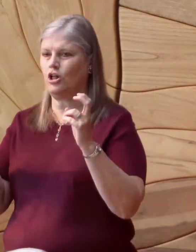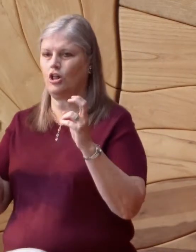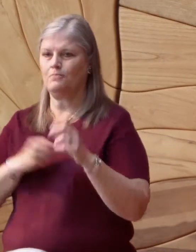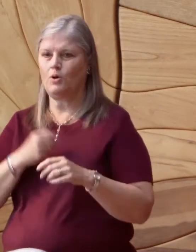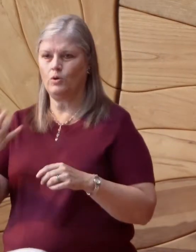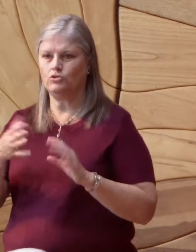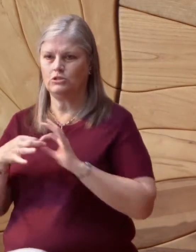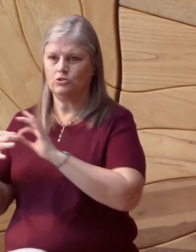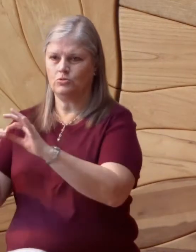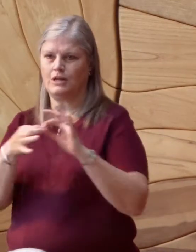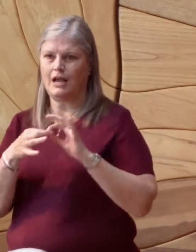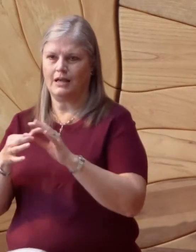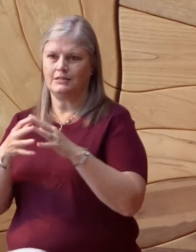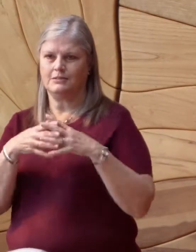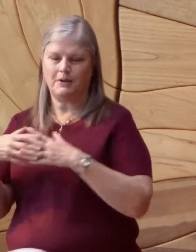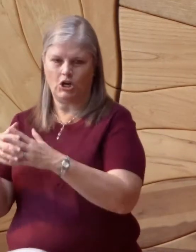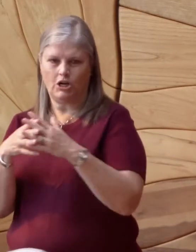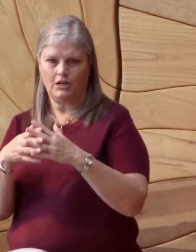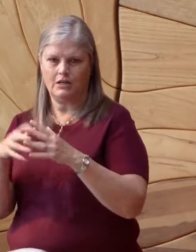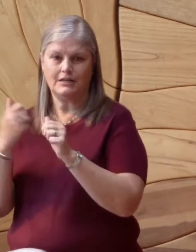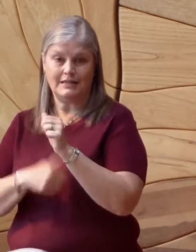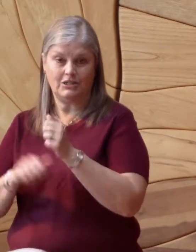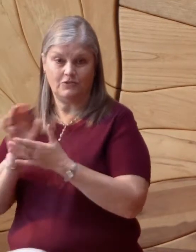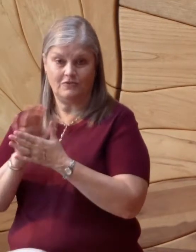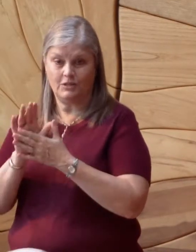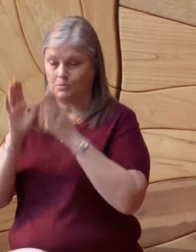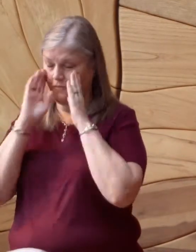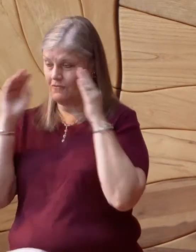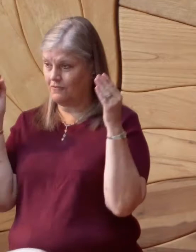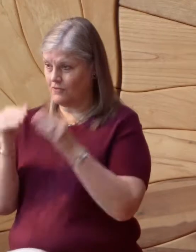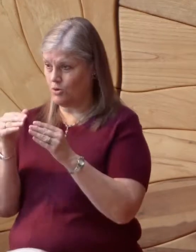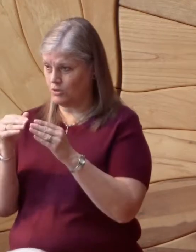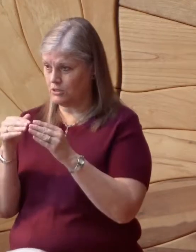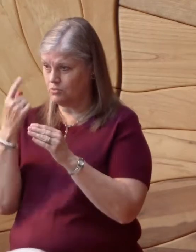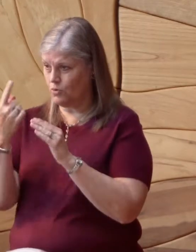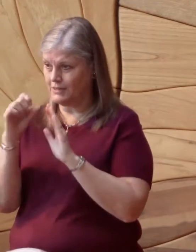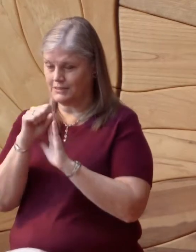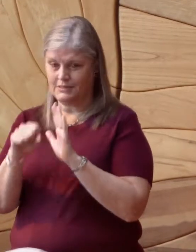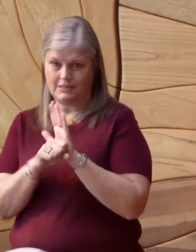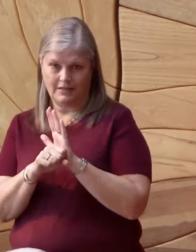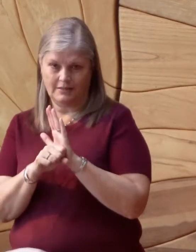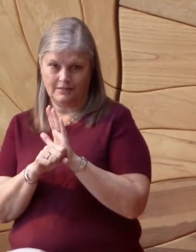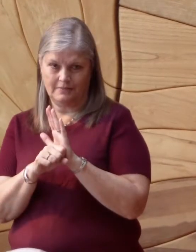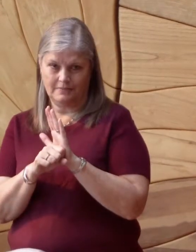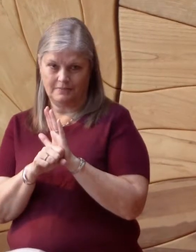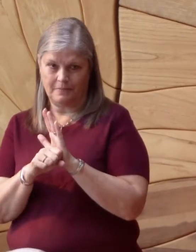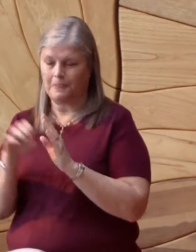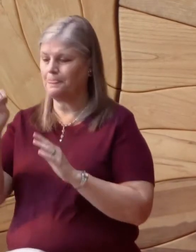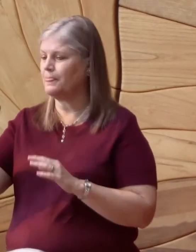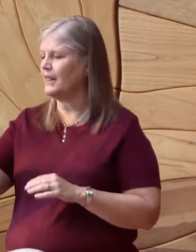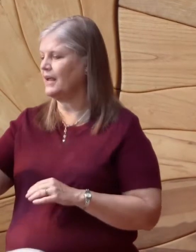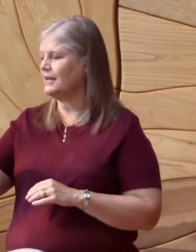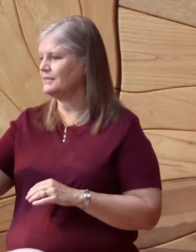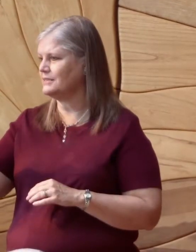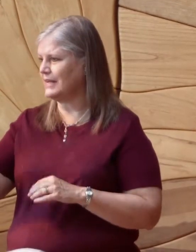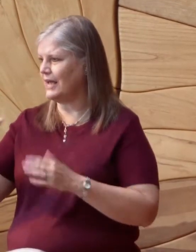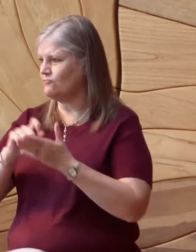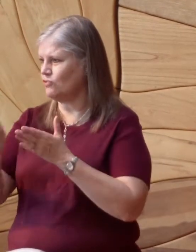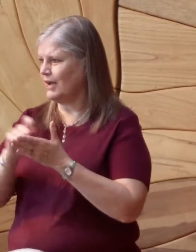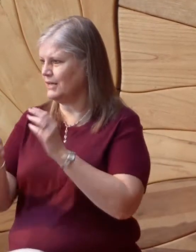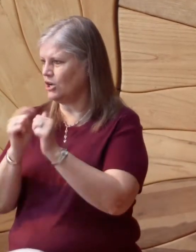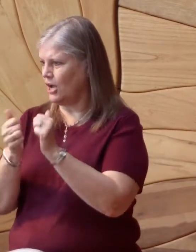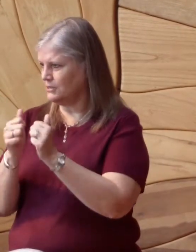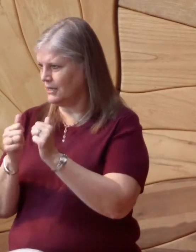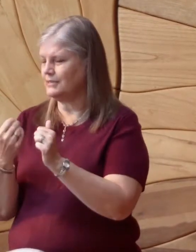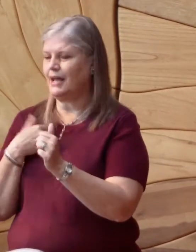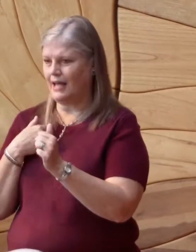America. Each film focuses on a particular state. An essay writing contest is held, and